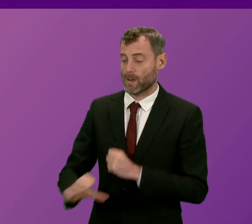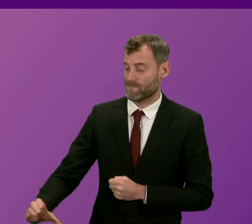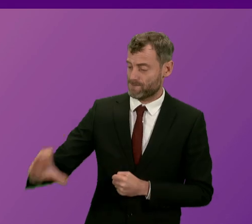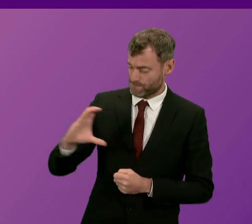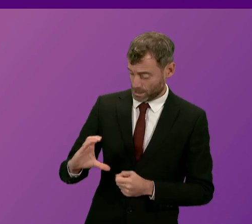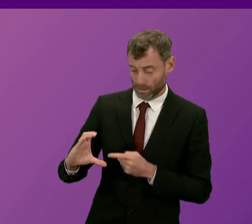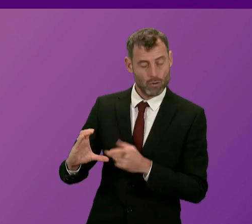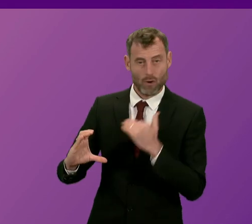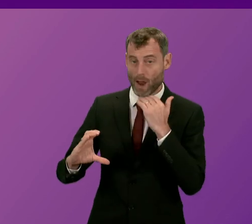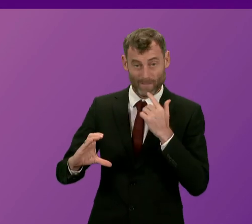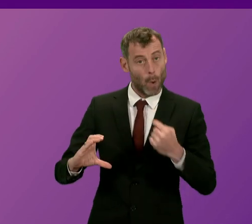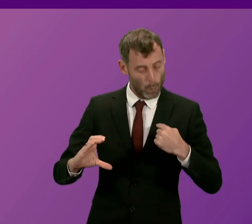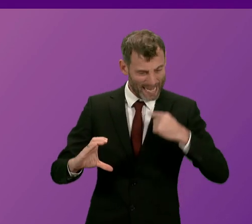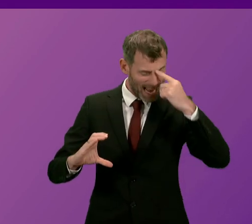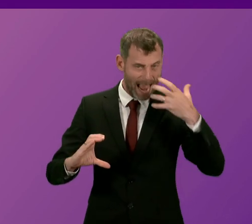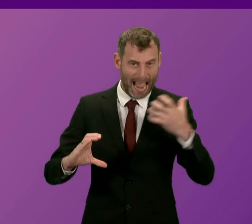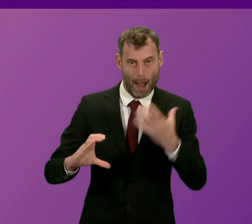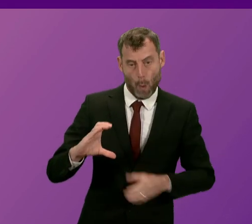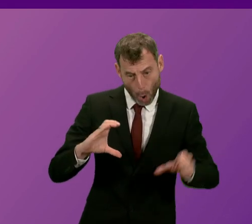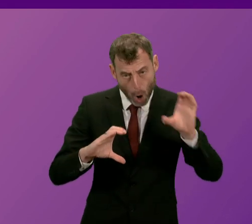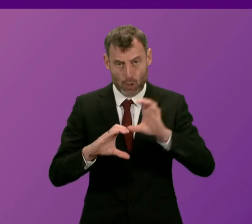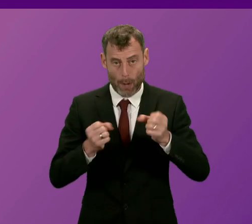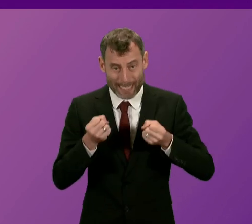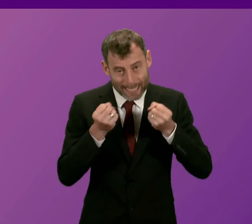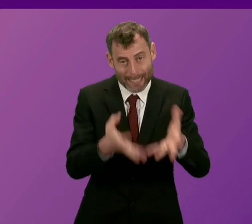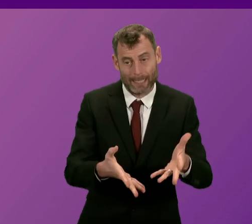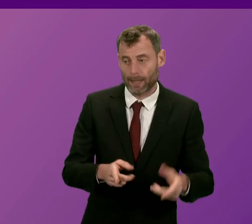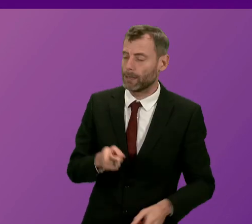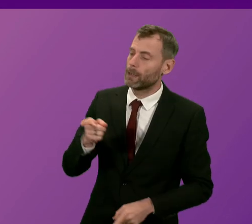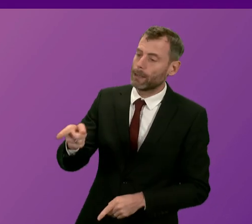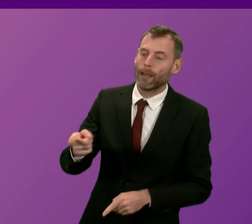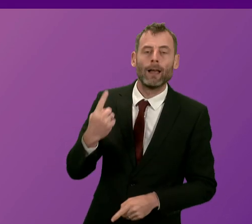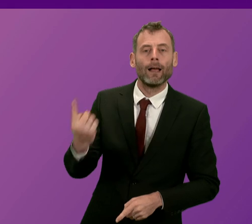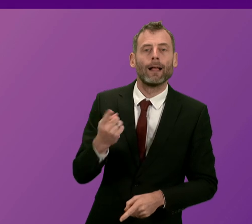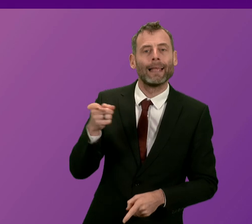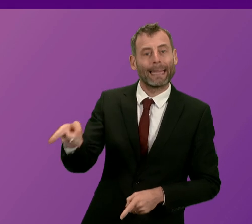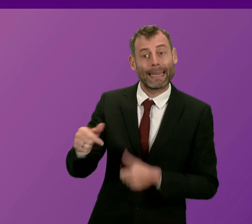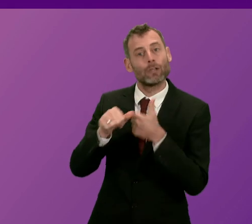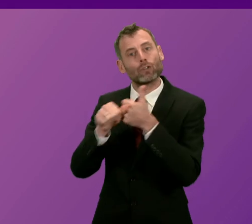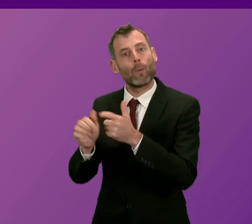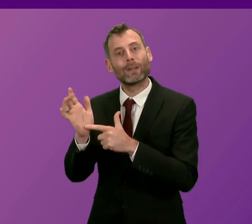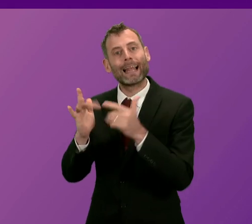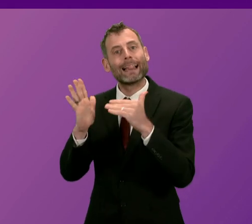government. Now, Mr Finlay, of course, was a supporter of Liz Truss.